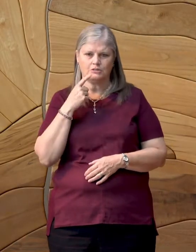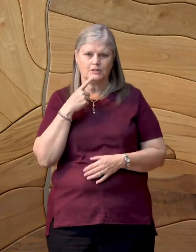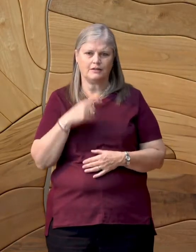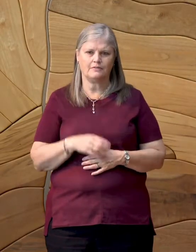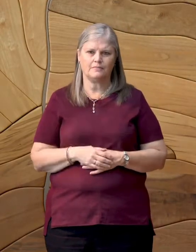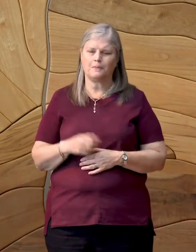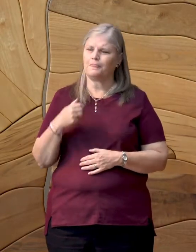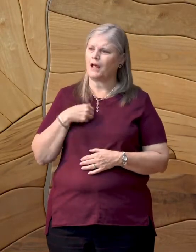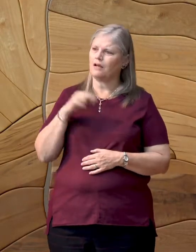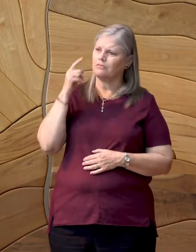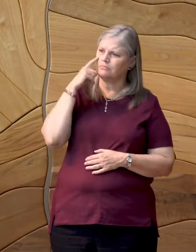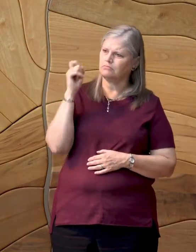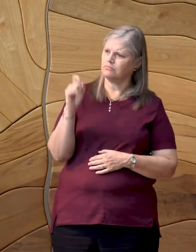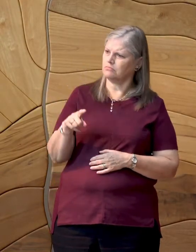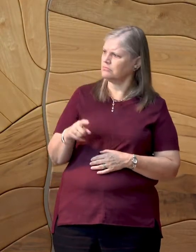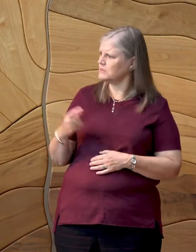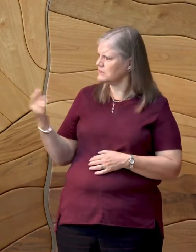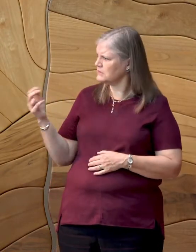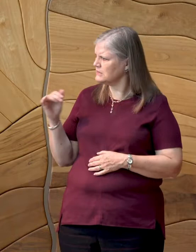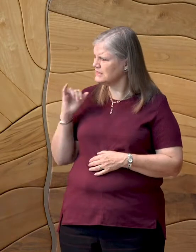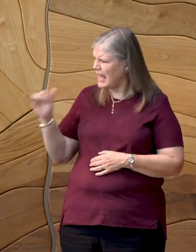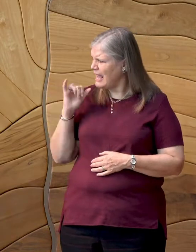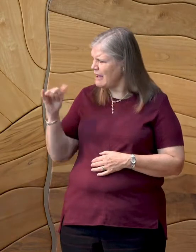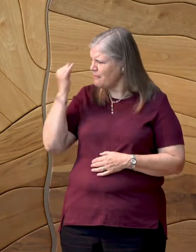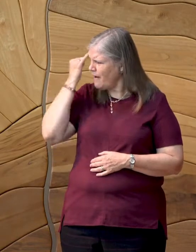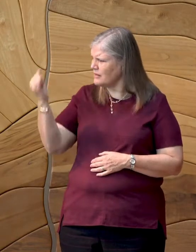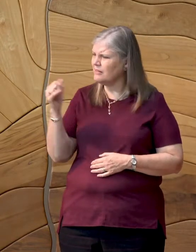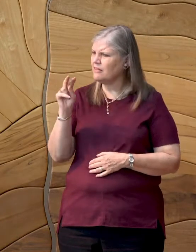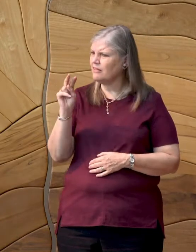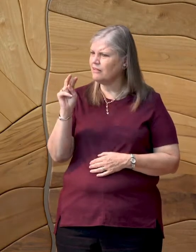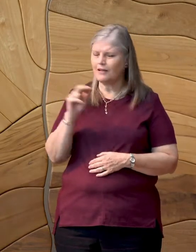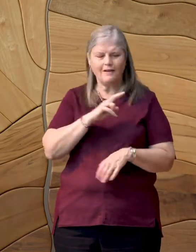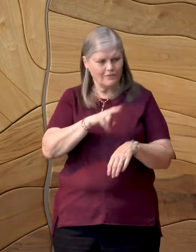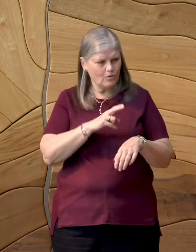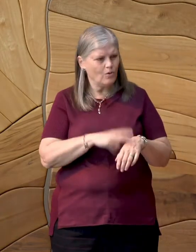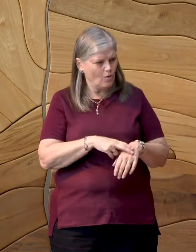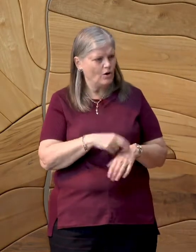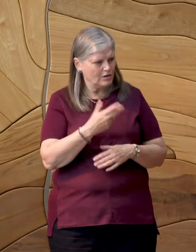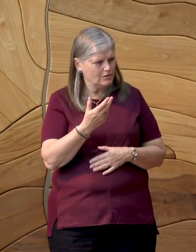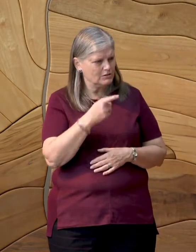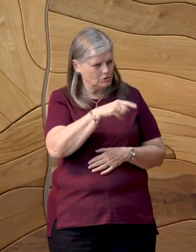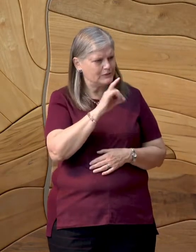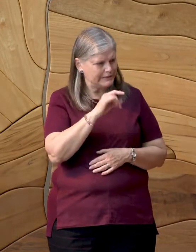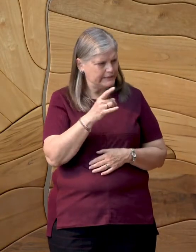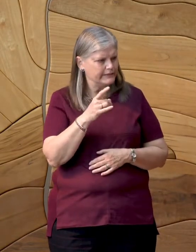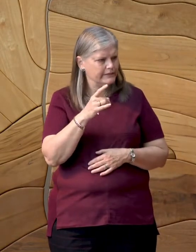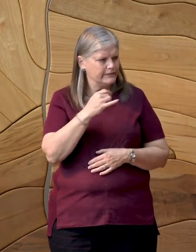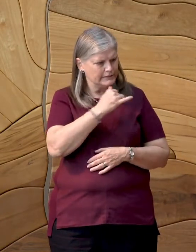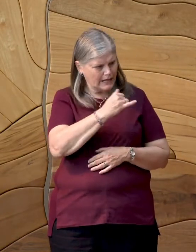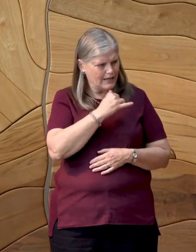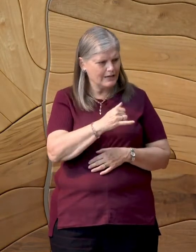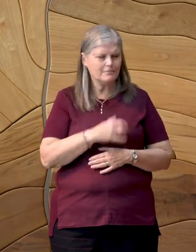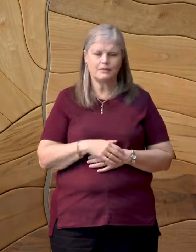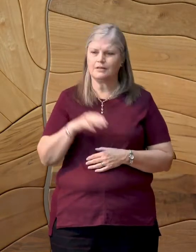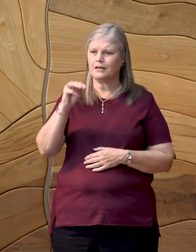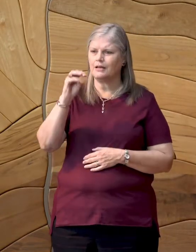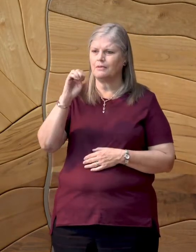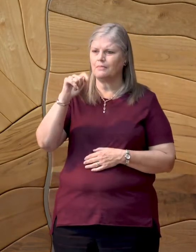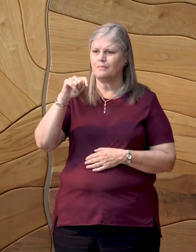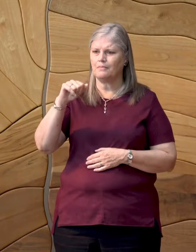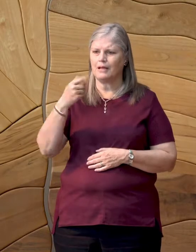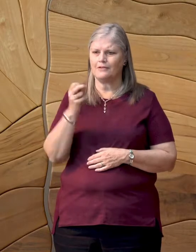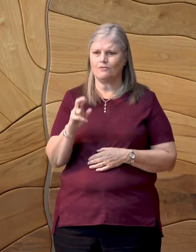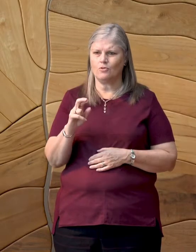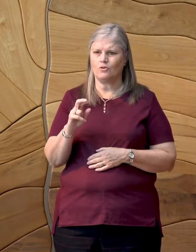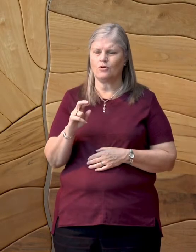I just thought the exact same thing, I added. Of course you did, Richard said. Metaphor allows